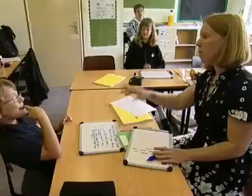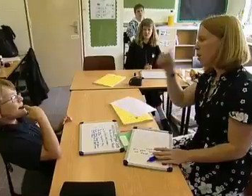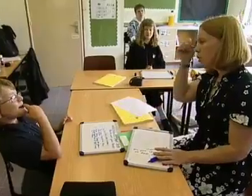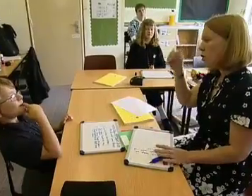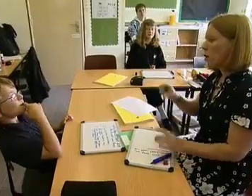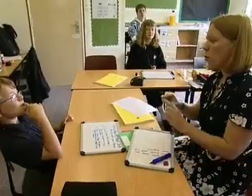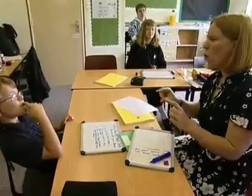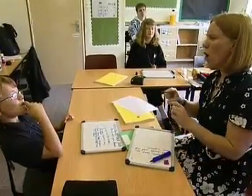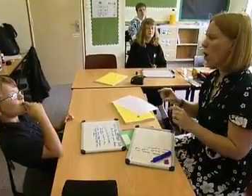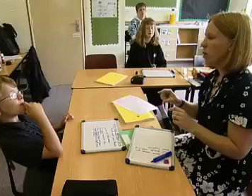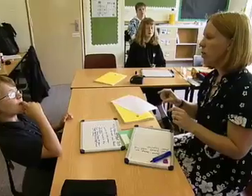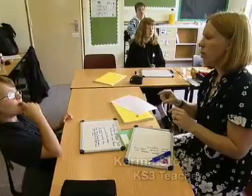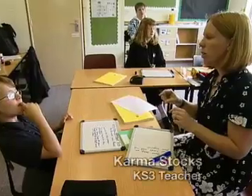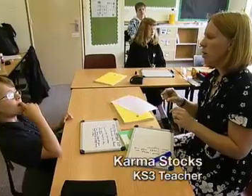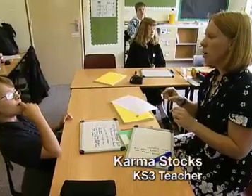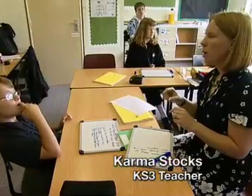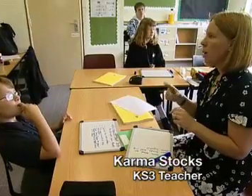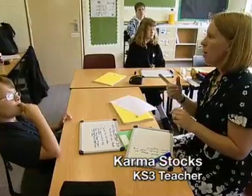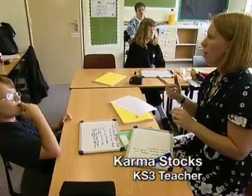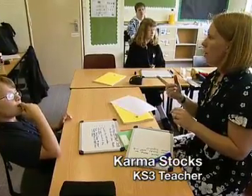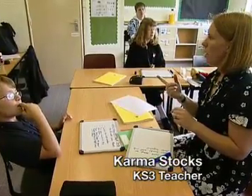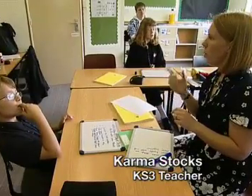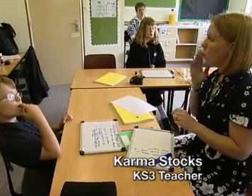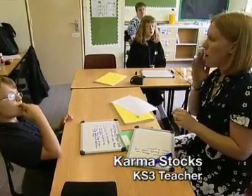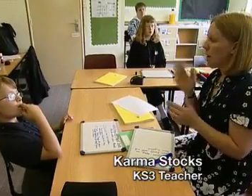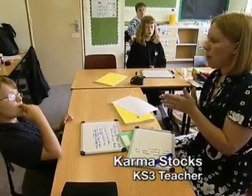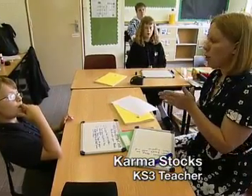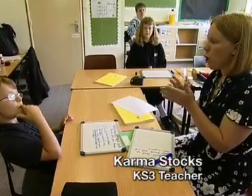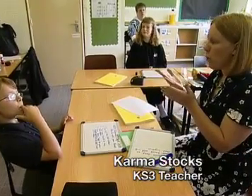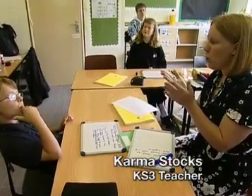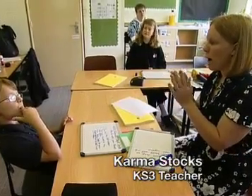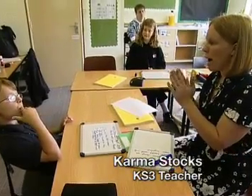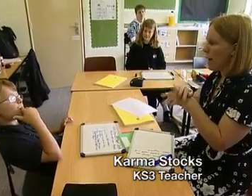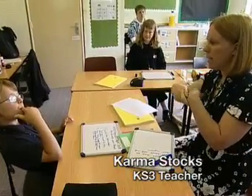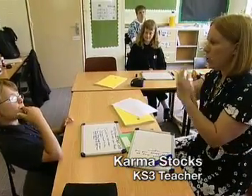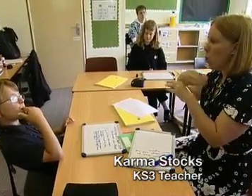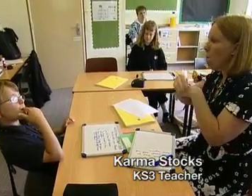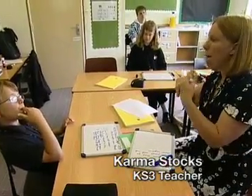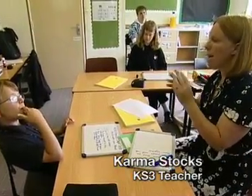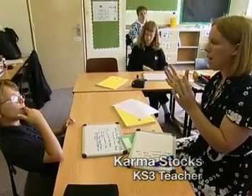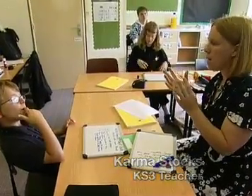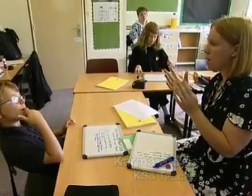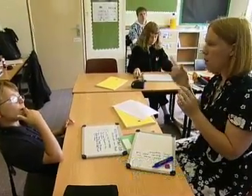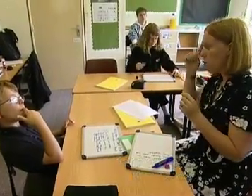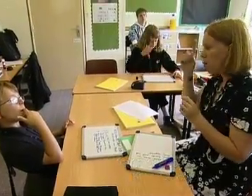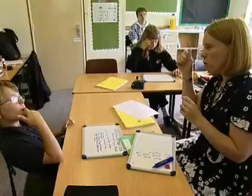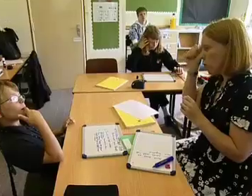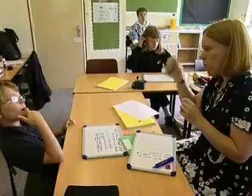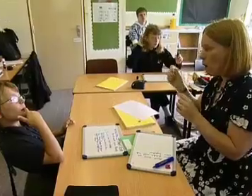Do you know the word that when you get the soap on your hands and it's all bubbly? Do you know